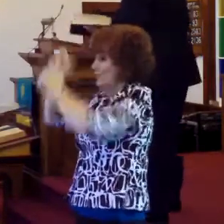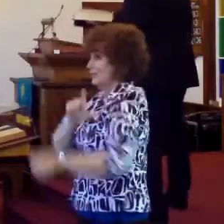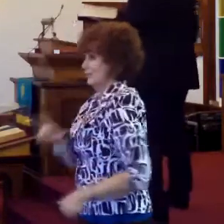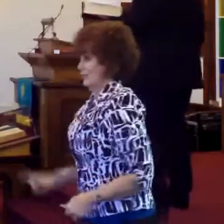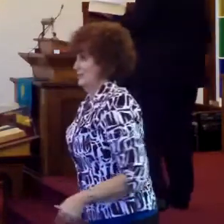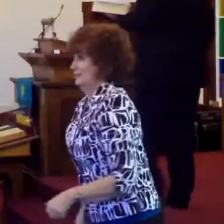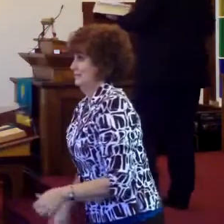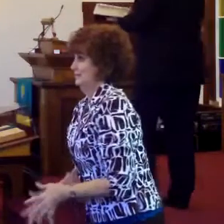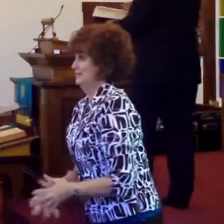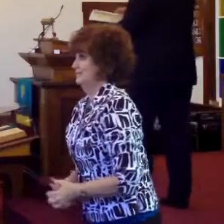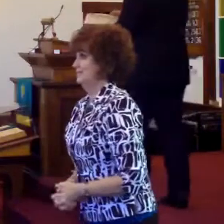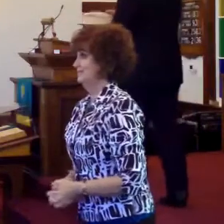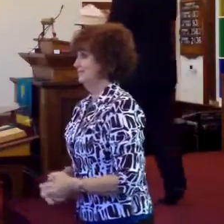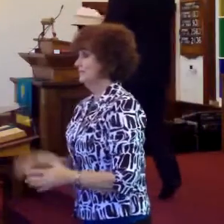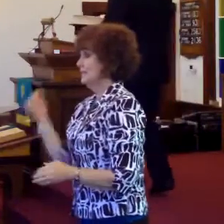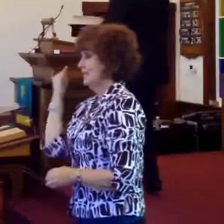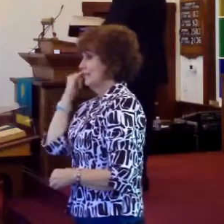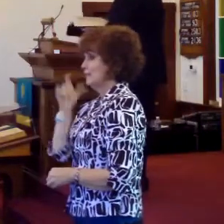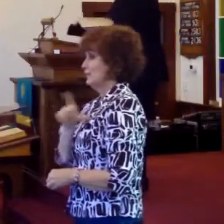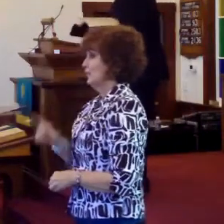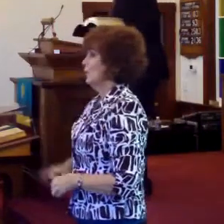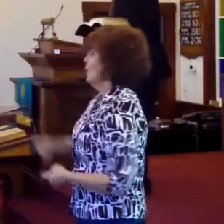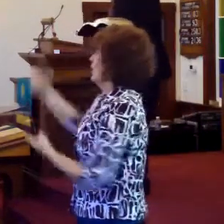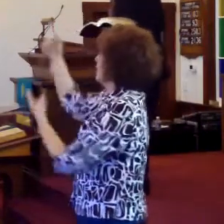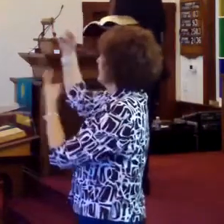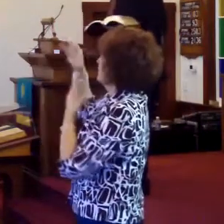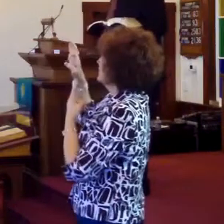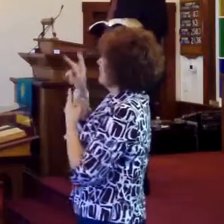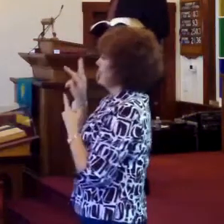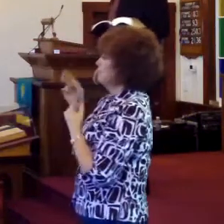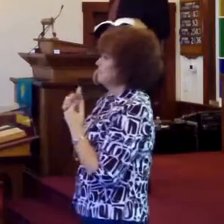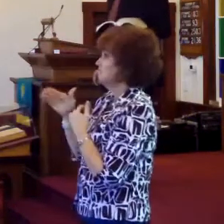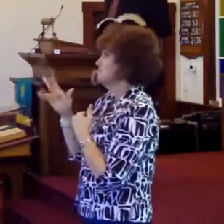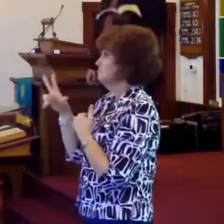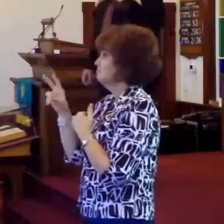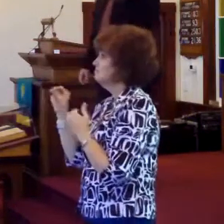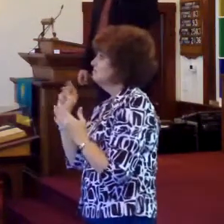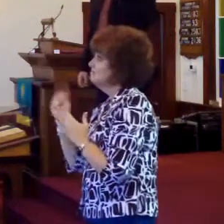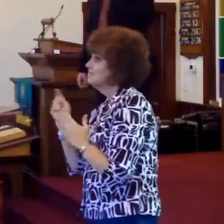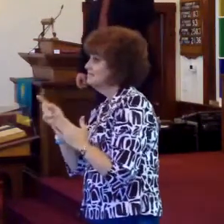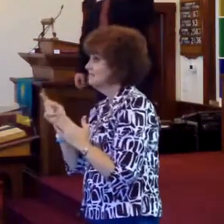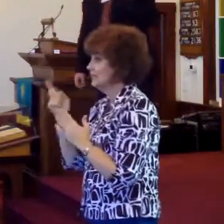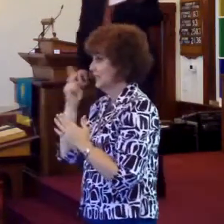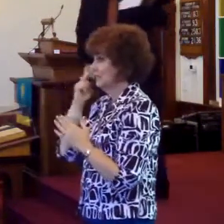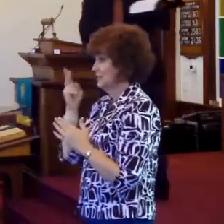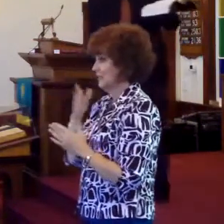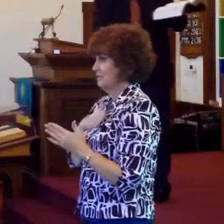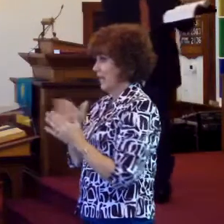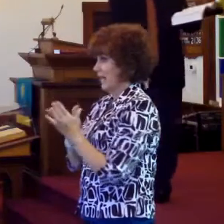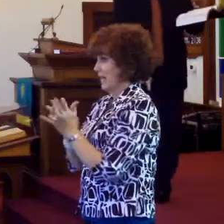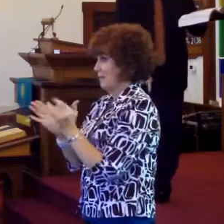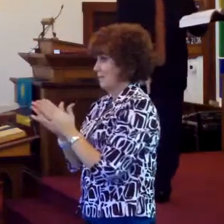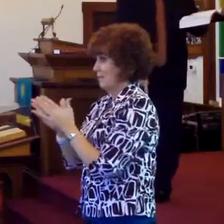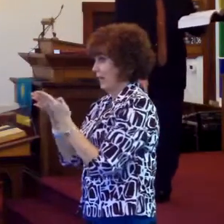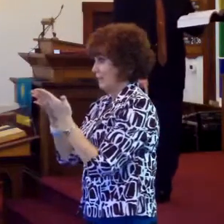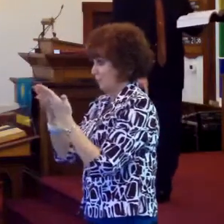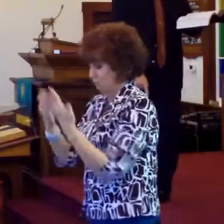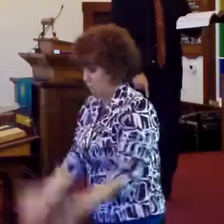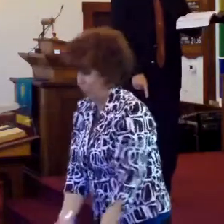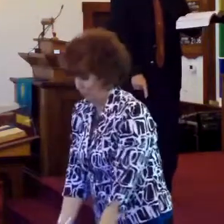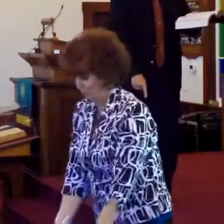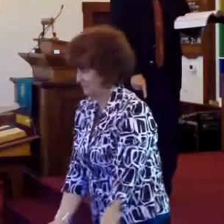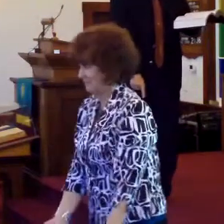So, if the Lord comes back in the next 30 seconds and you see this Bible drop right there,